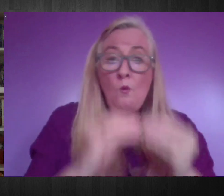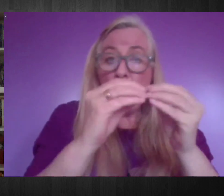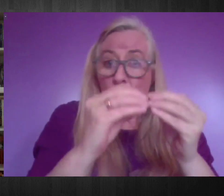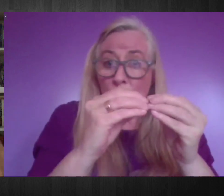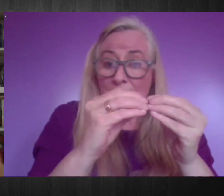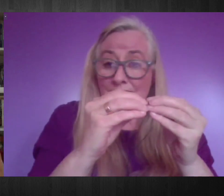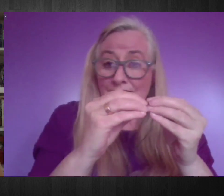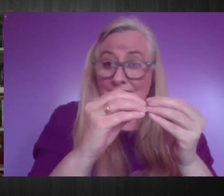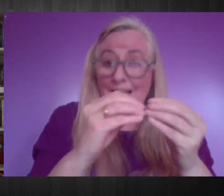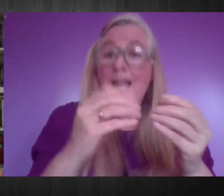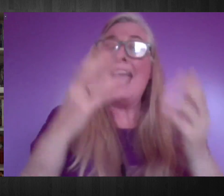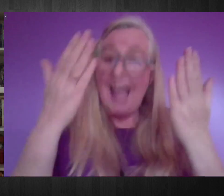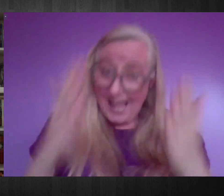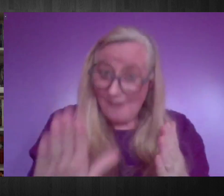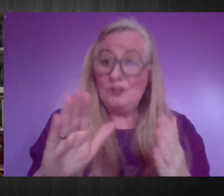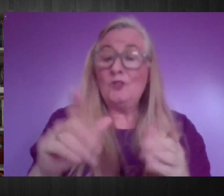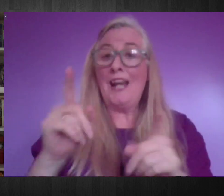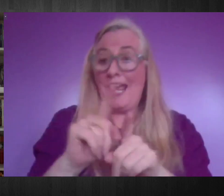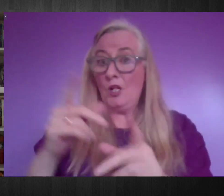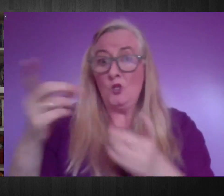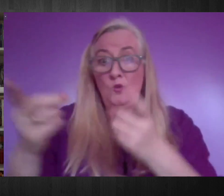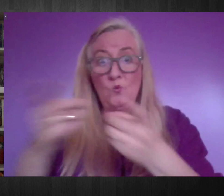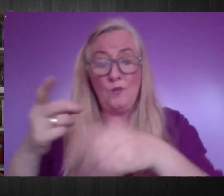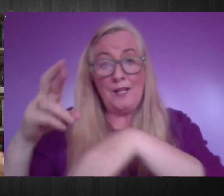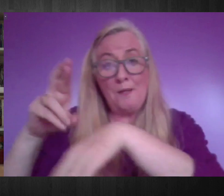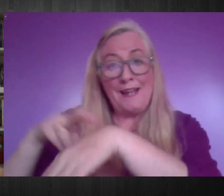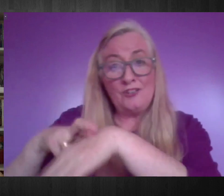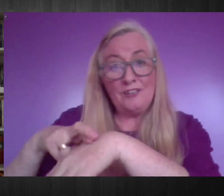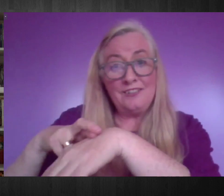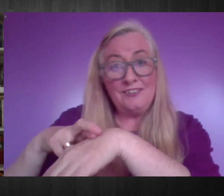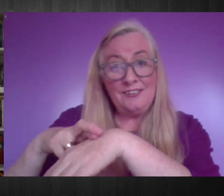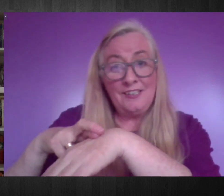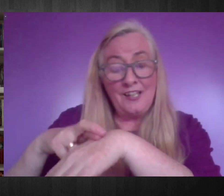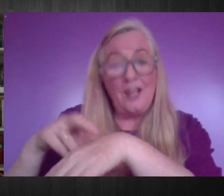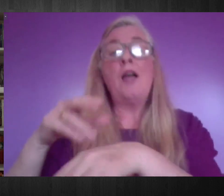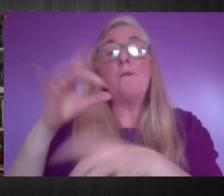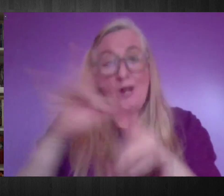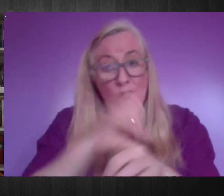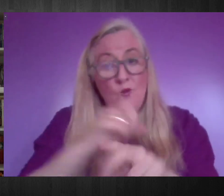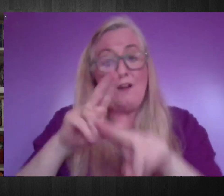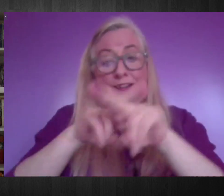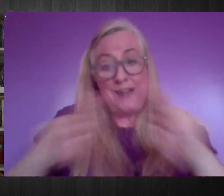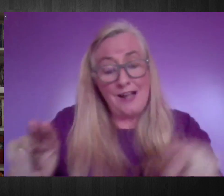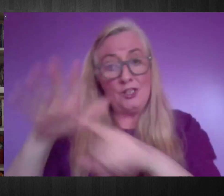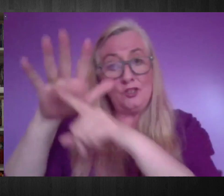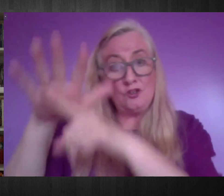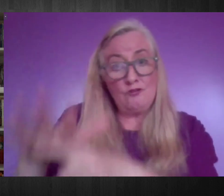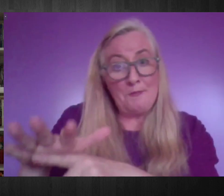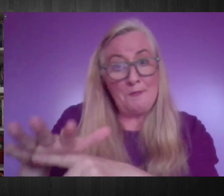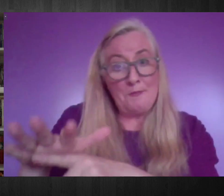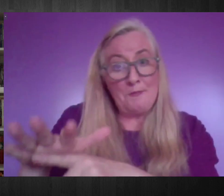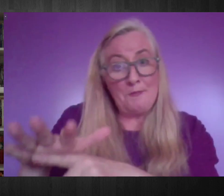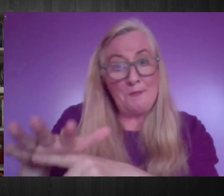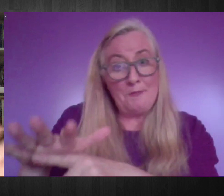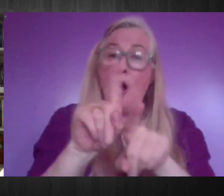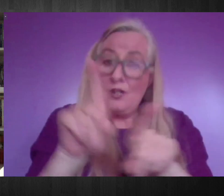reconstruct and to build back better should be based on the non-discrimination principle. Of course, we have to have active